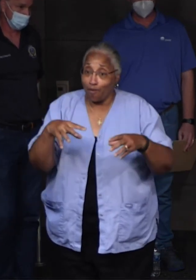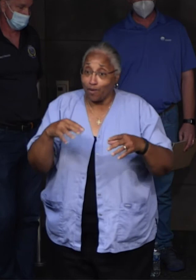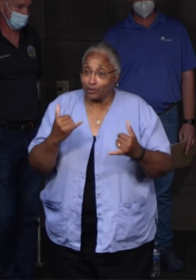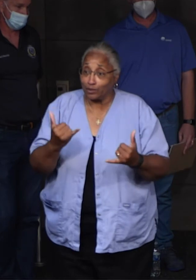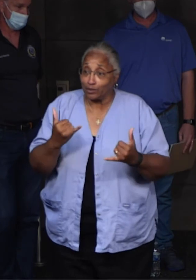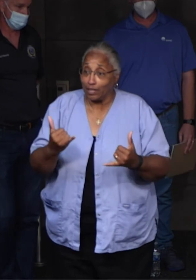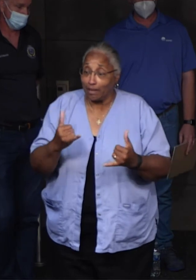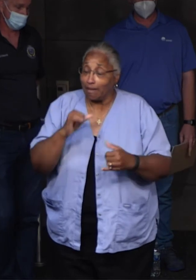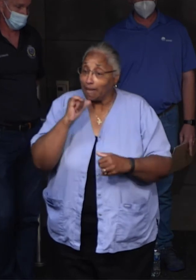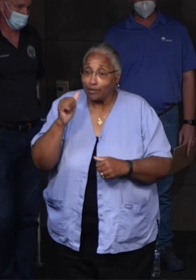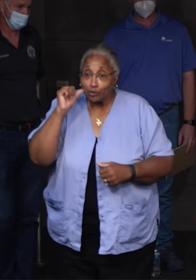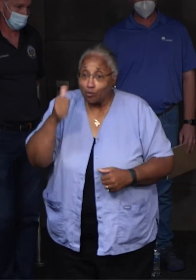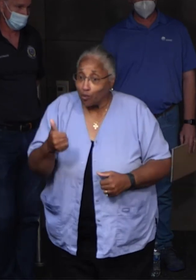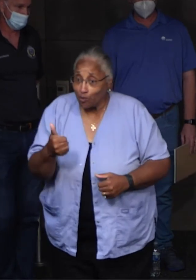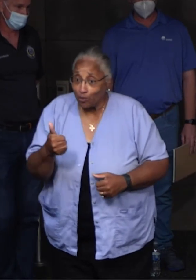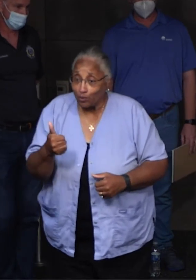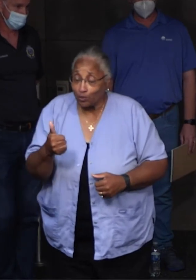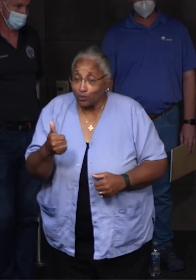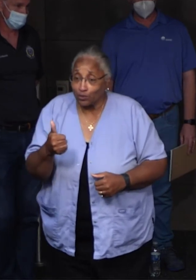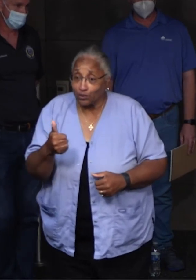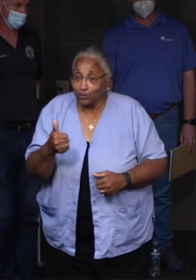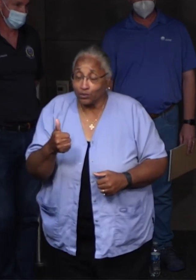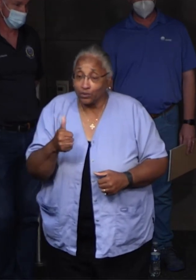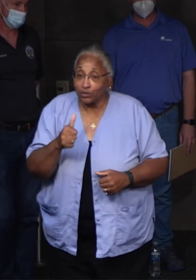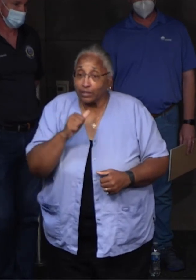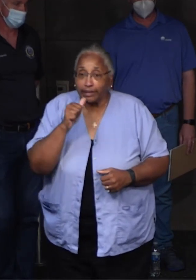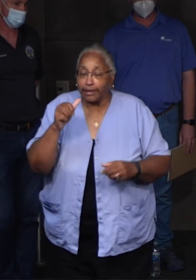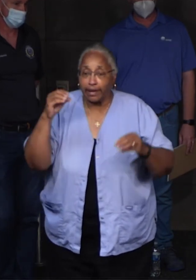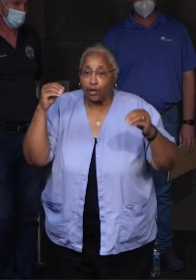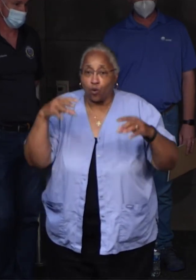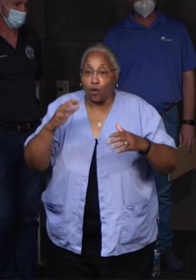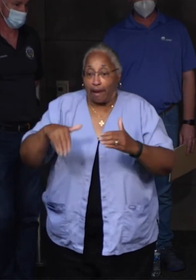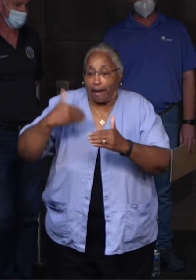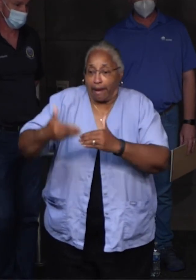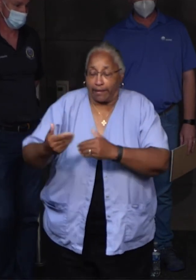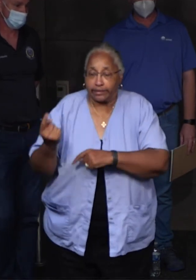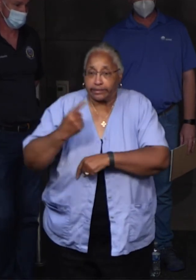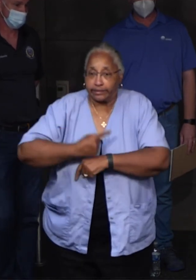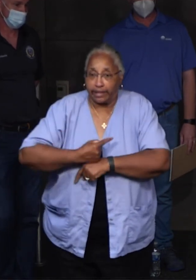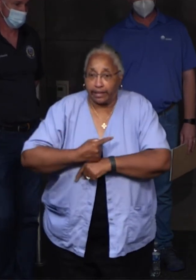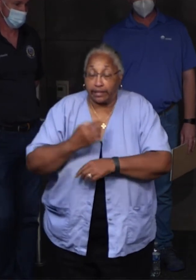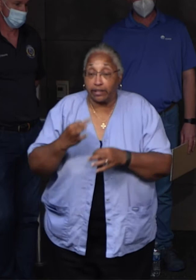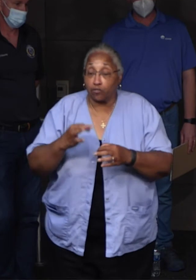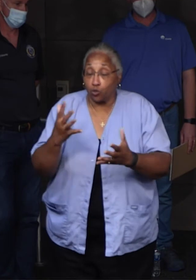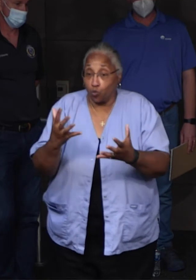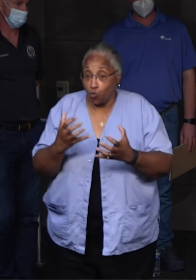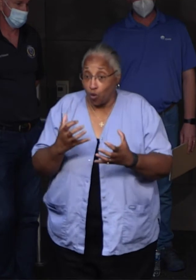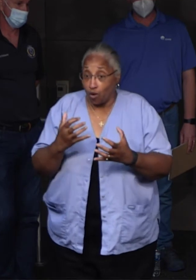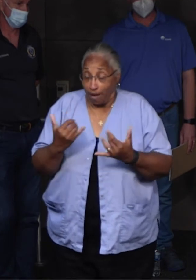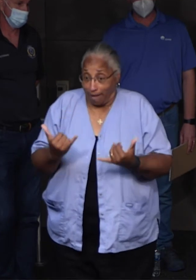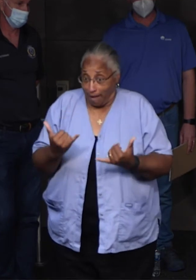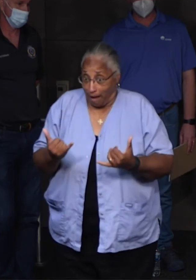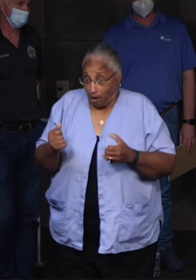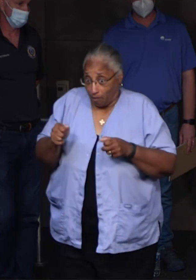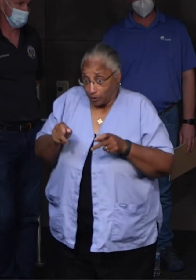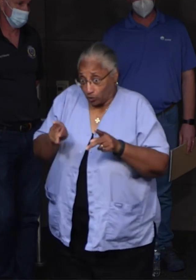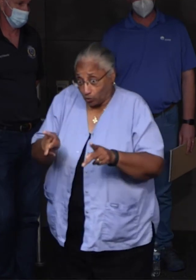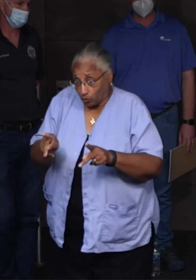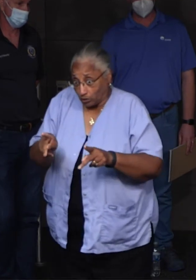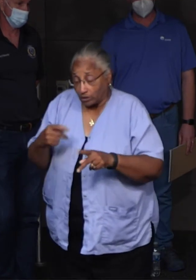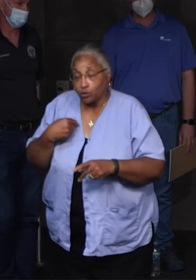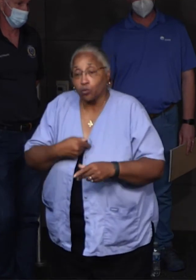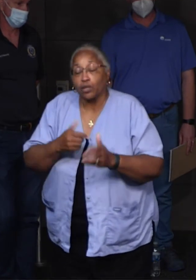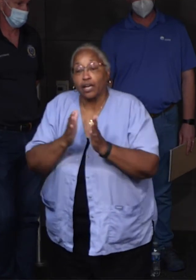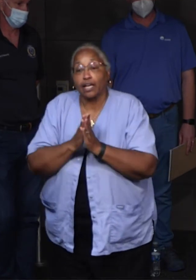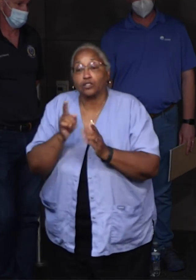is not coming on tomorrow. It is not coming on the next day. If you want this opportunity, we are asking you